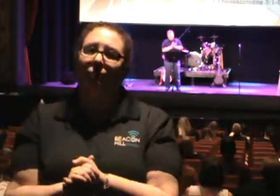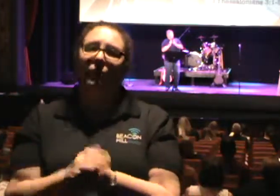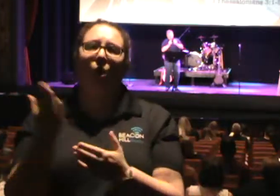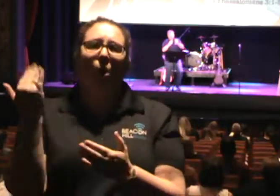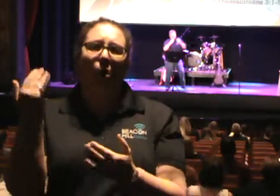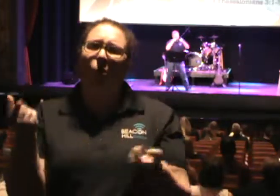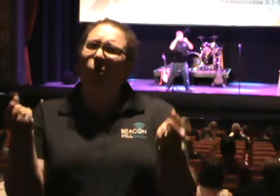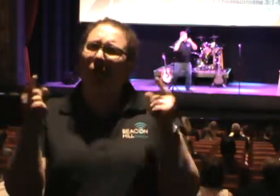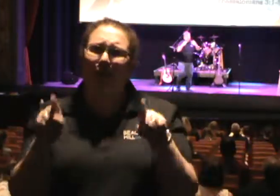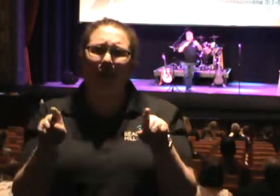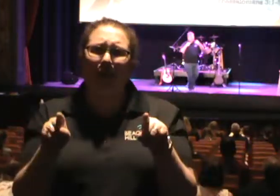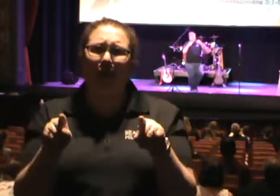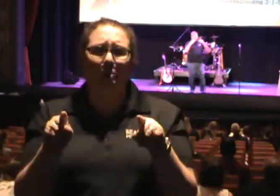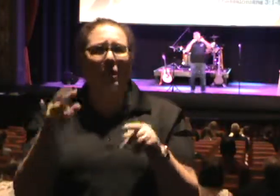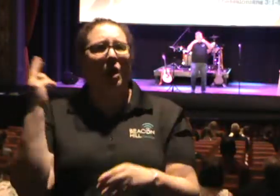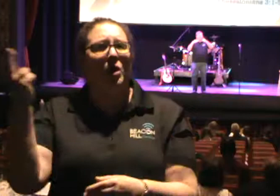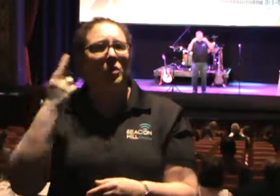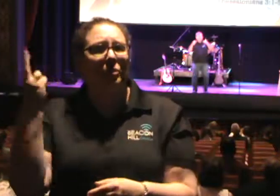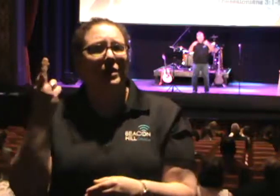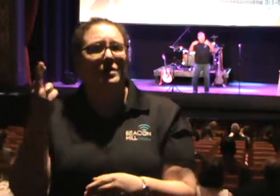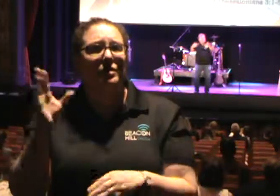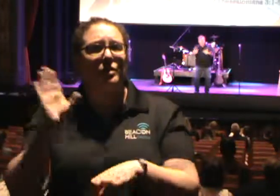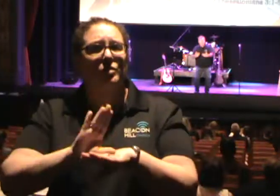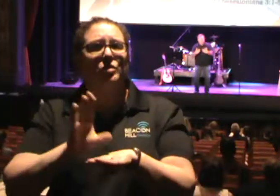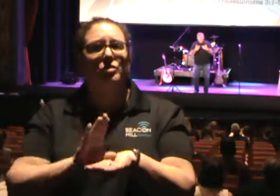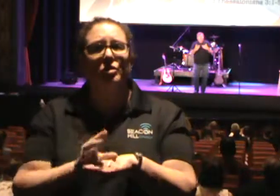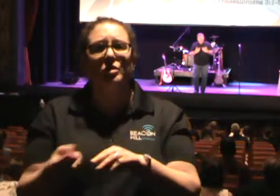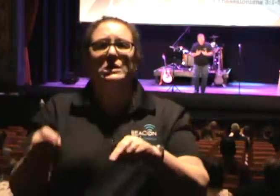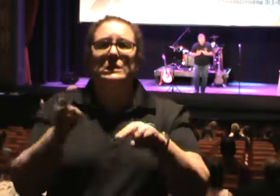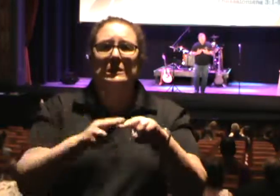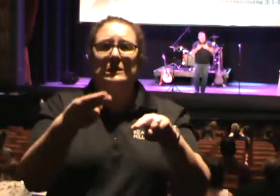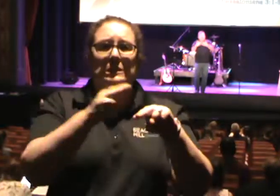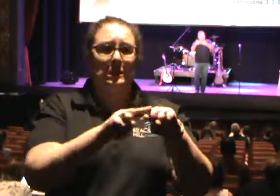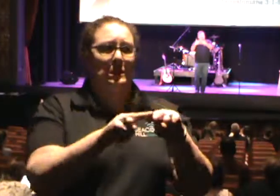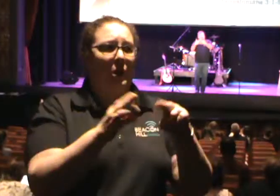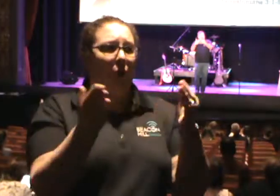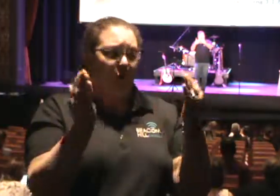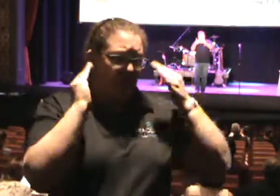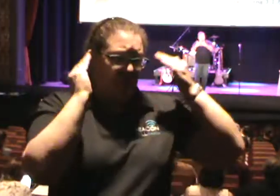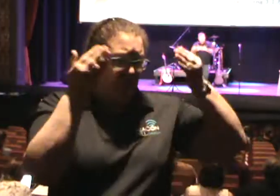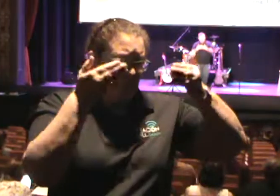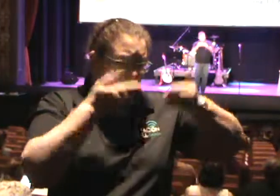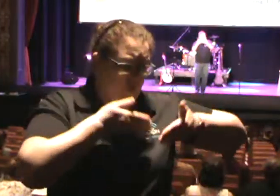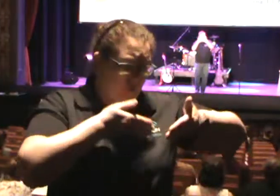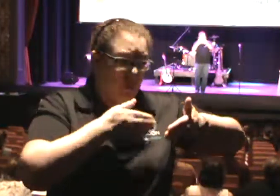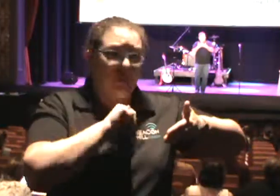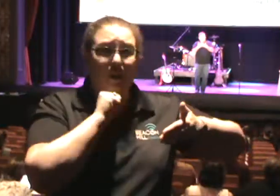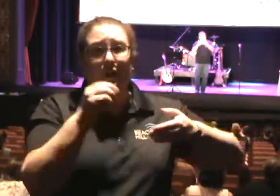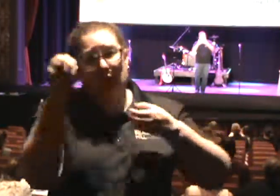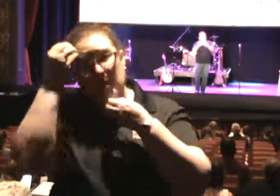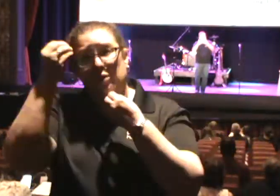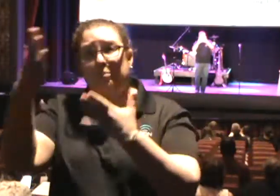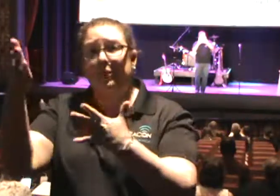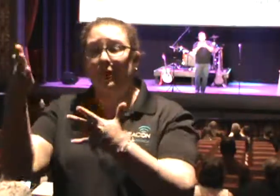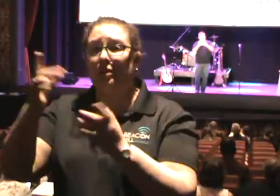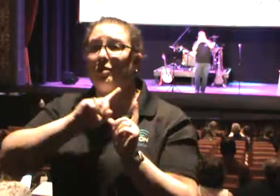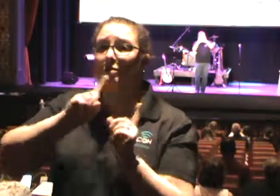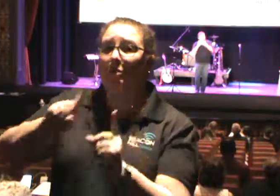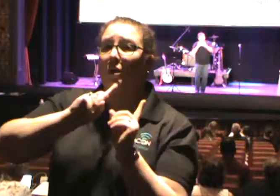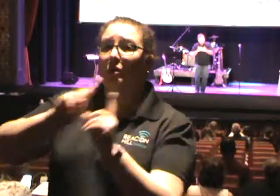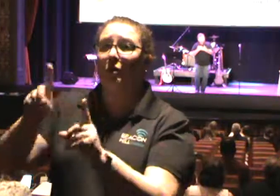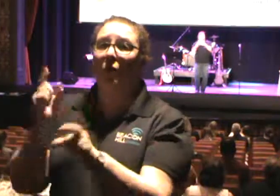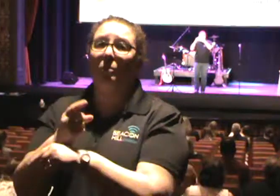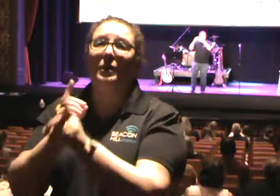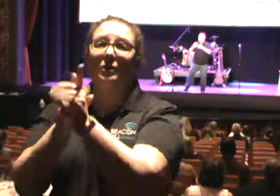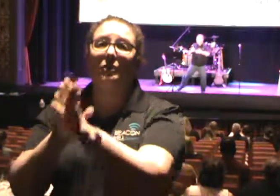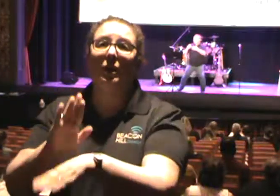reason is, is that the church has gotten increasingly inward focused instead of being obedient to the command to go and make disciples